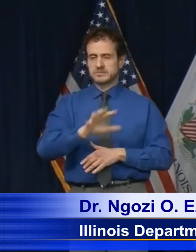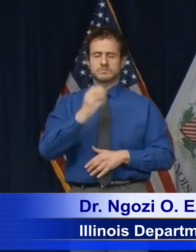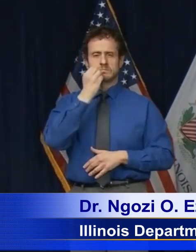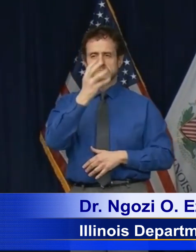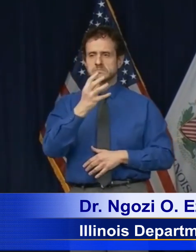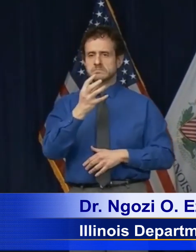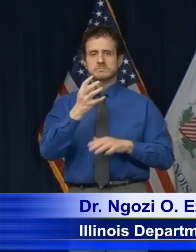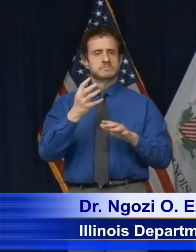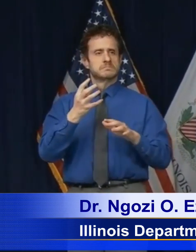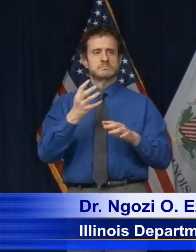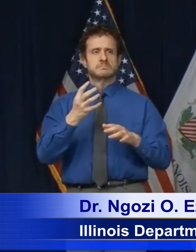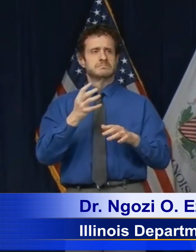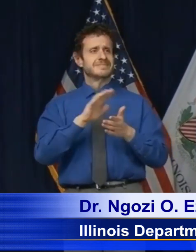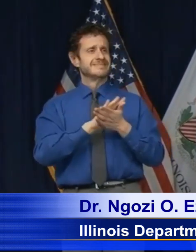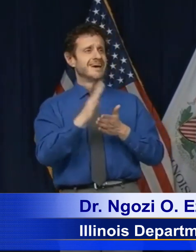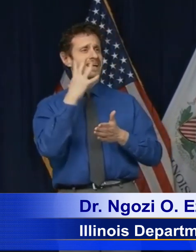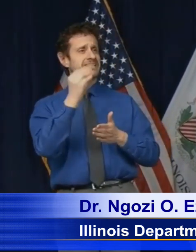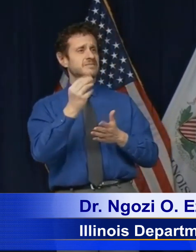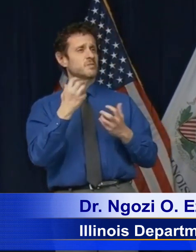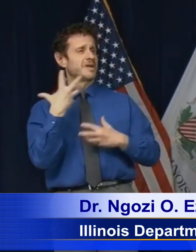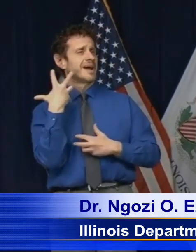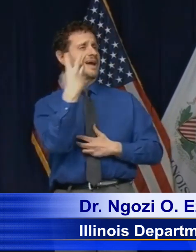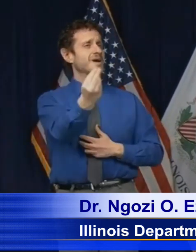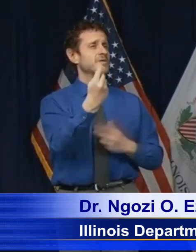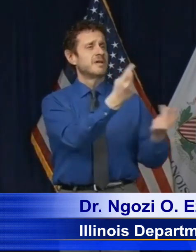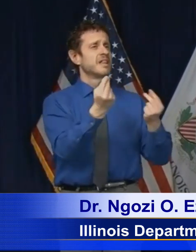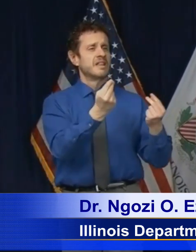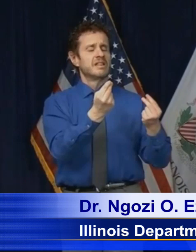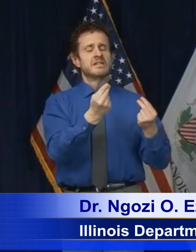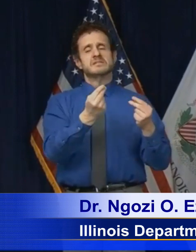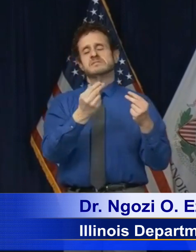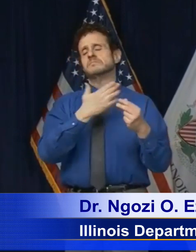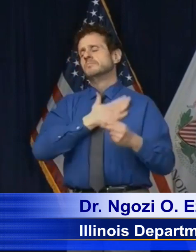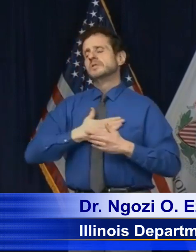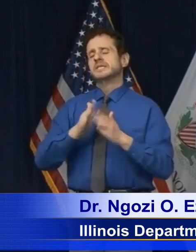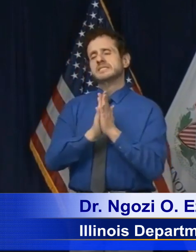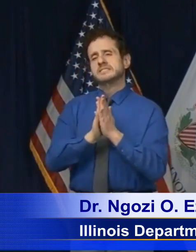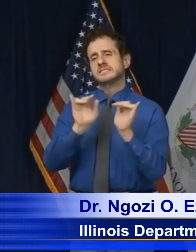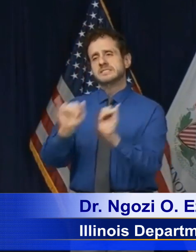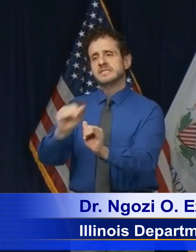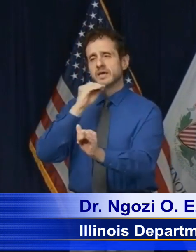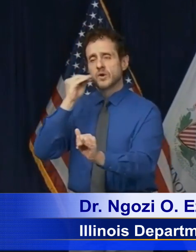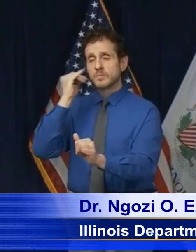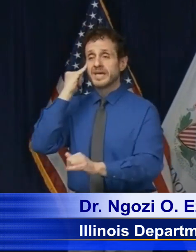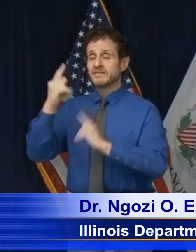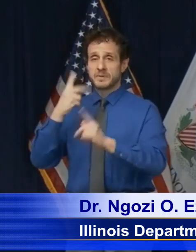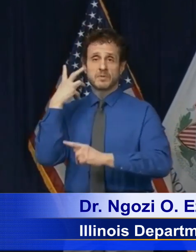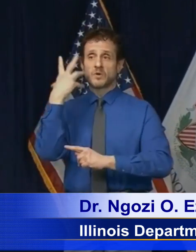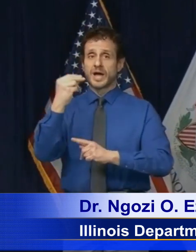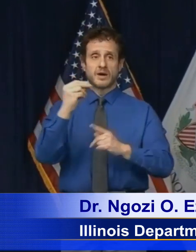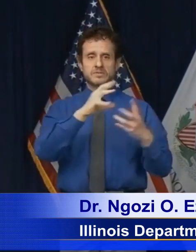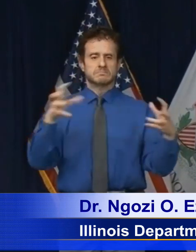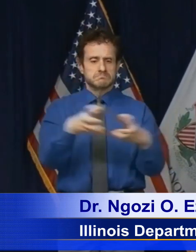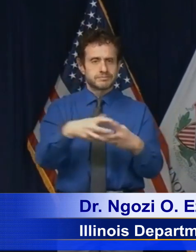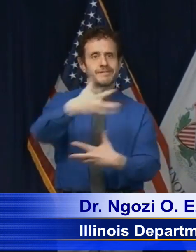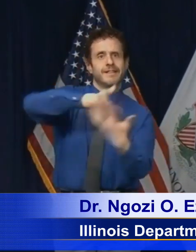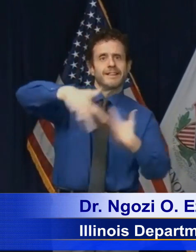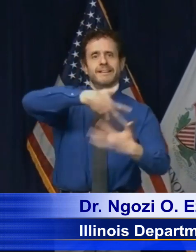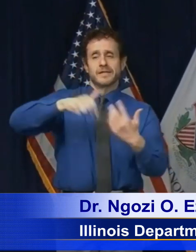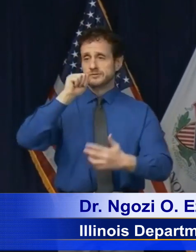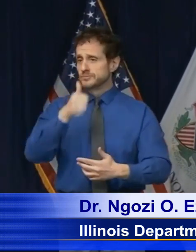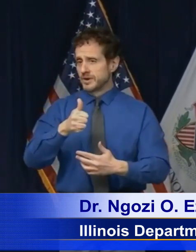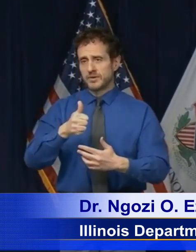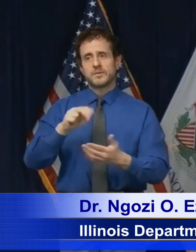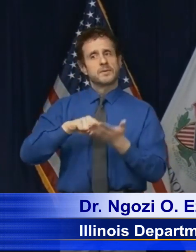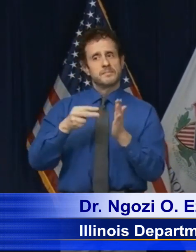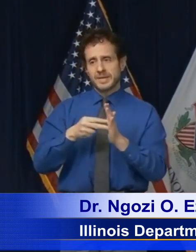Please stay home. I assure you, if people congregate tomorrow, we will set the state back in our fight against